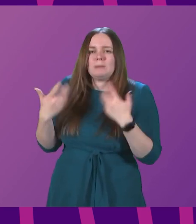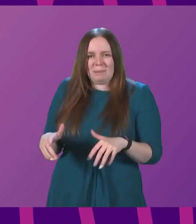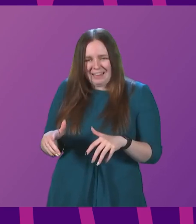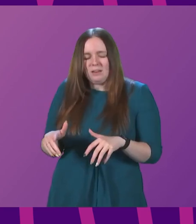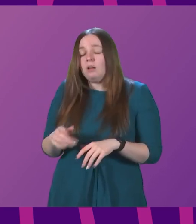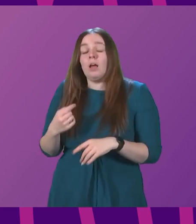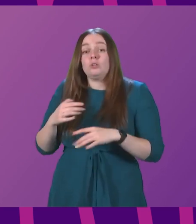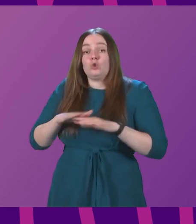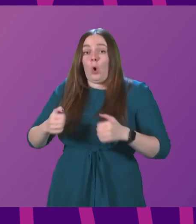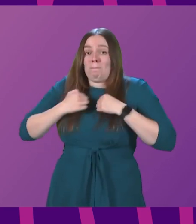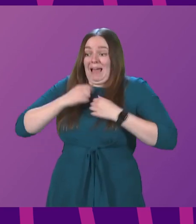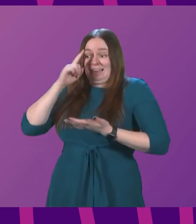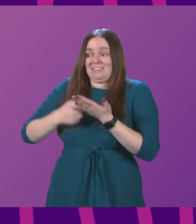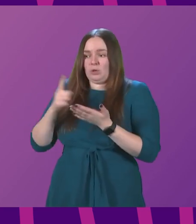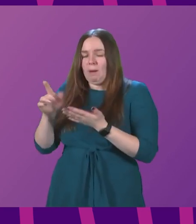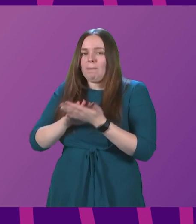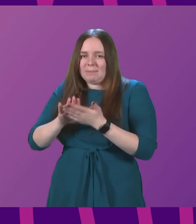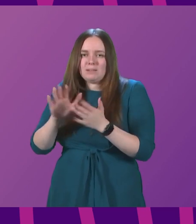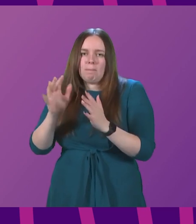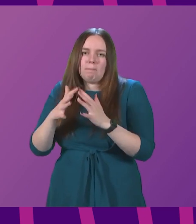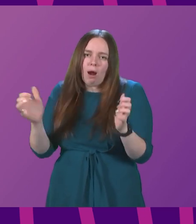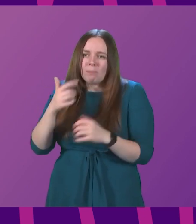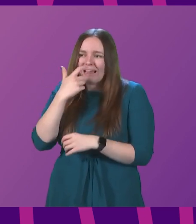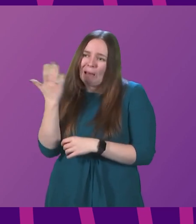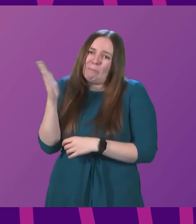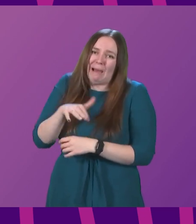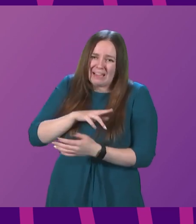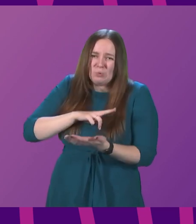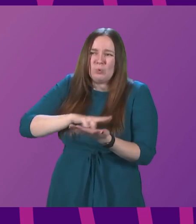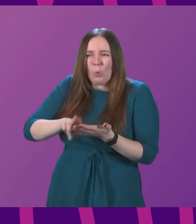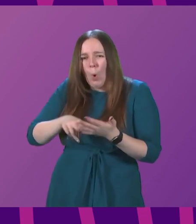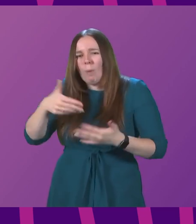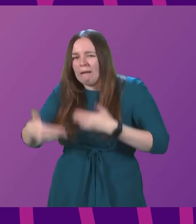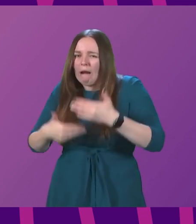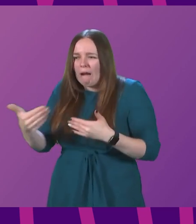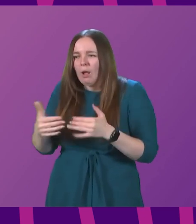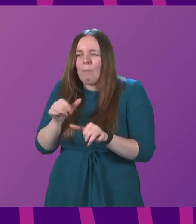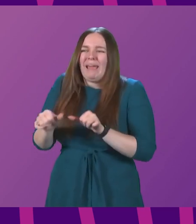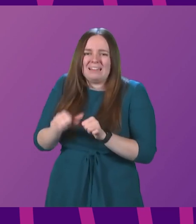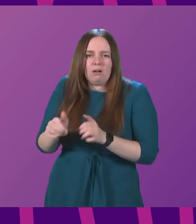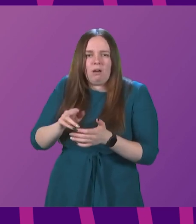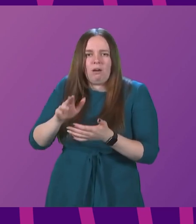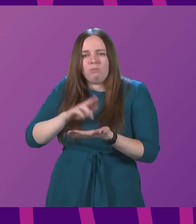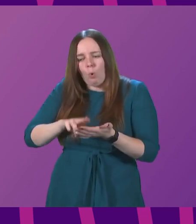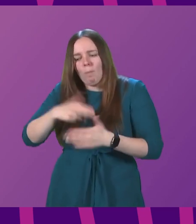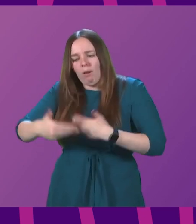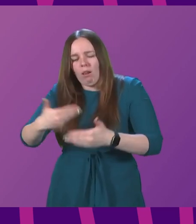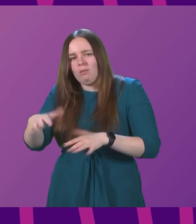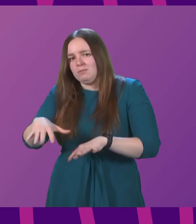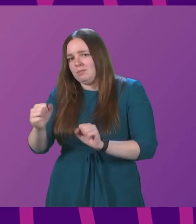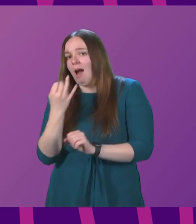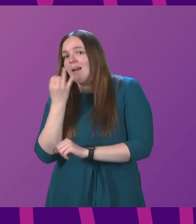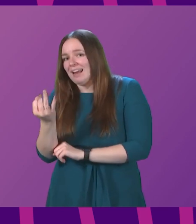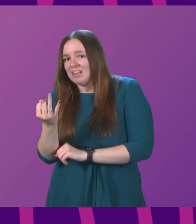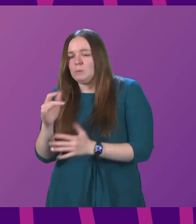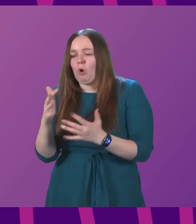although it is not for me to decide, will allow the Parliament, if not to get back to complete normality, but to back to a greater degree of normality in its operations from the start